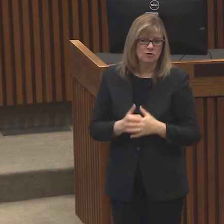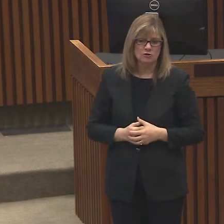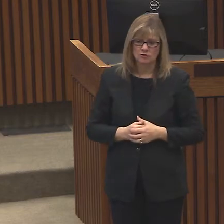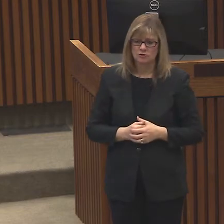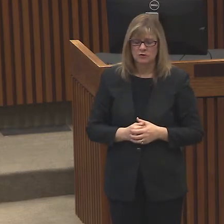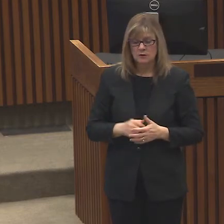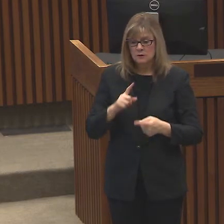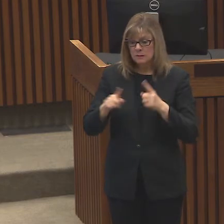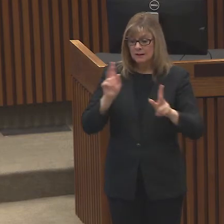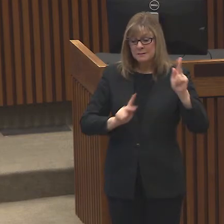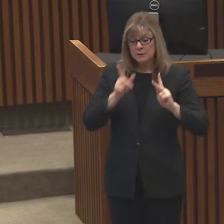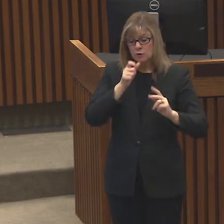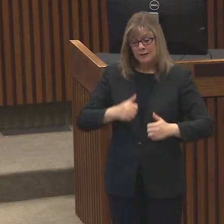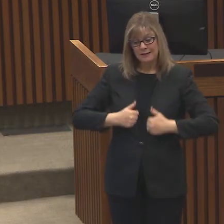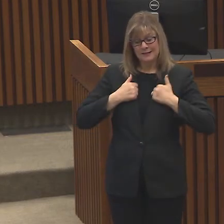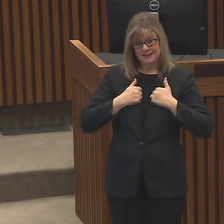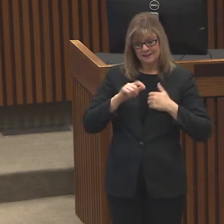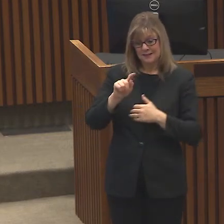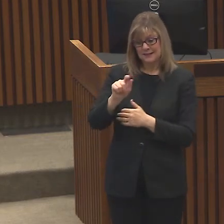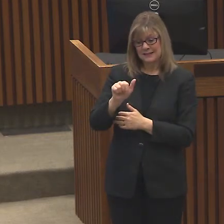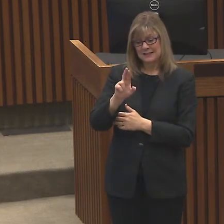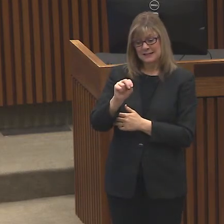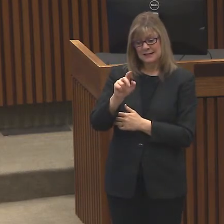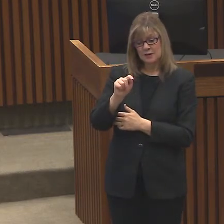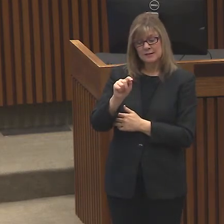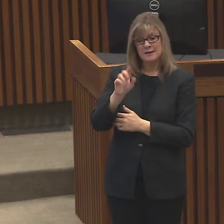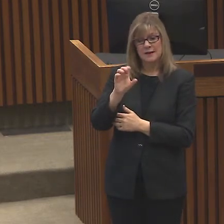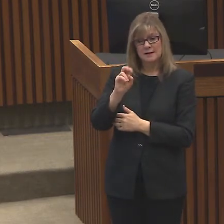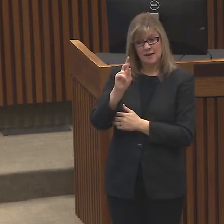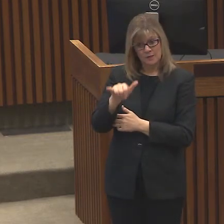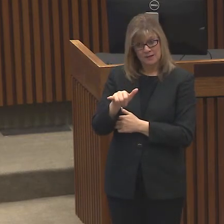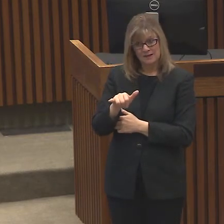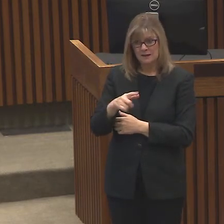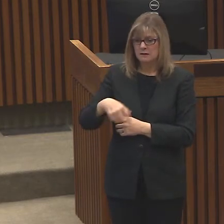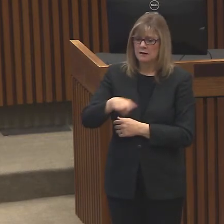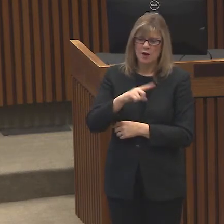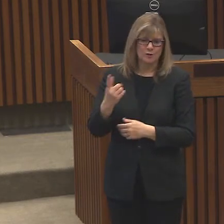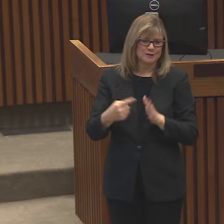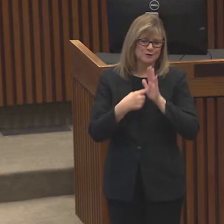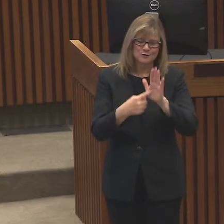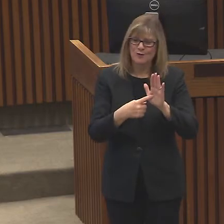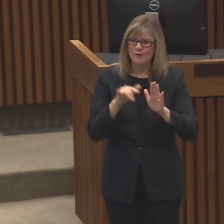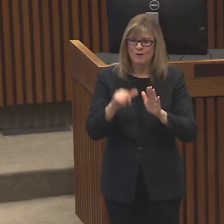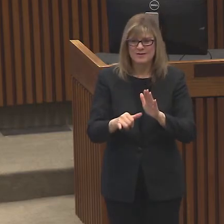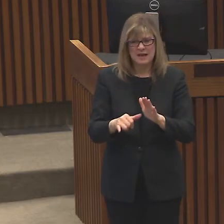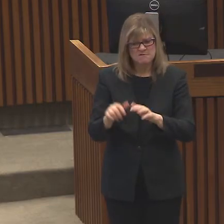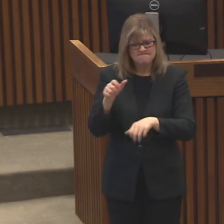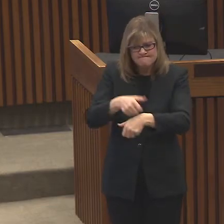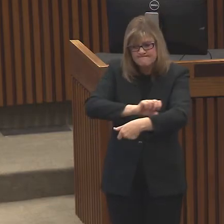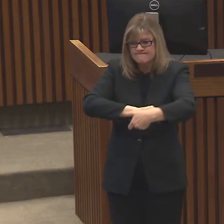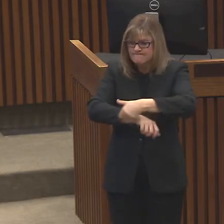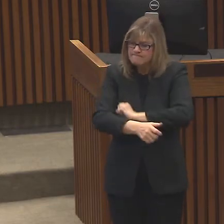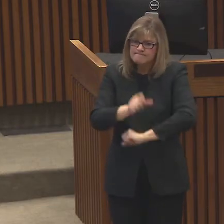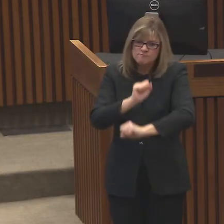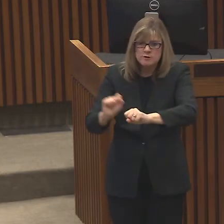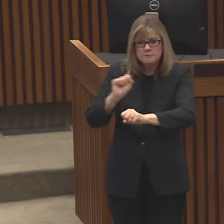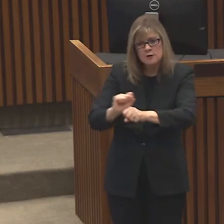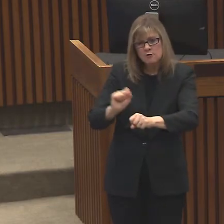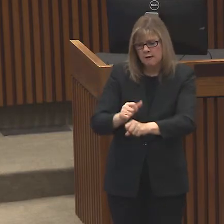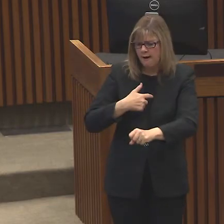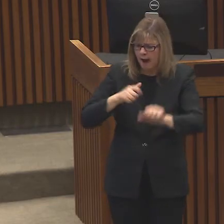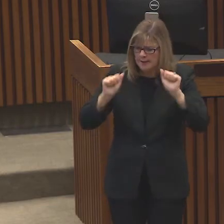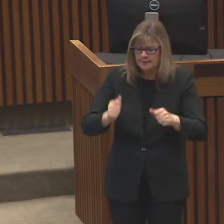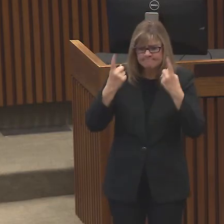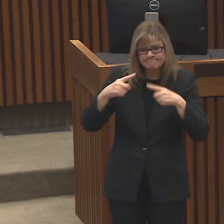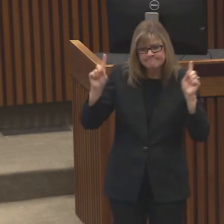County have always been defined by resiliency, hard work, and that can-do attitude. And we still want to display